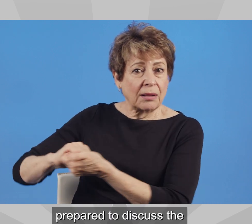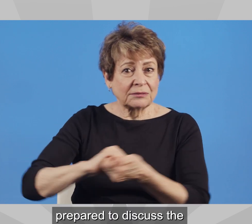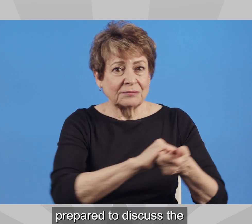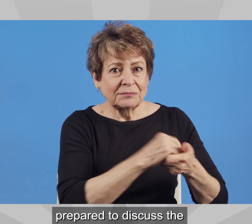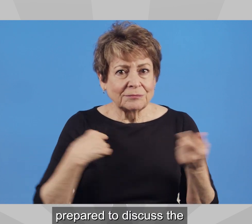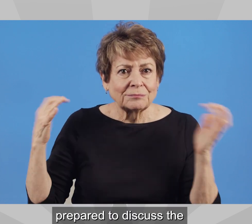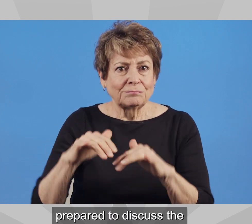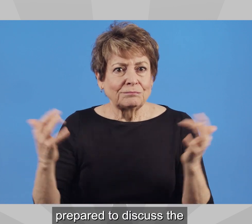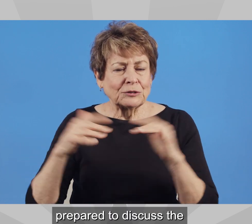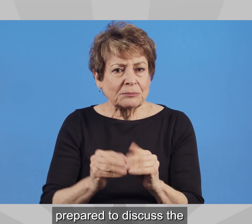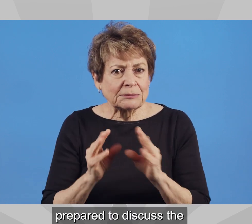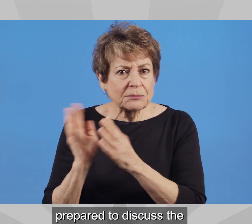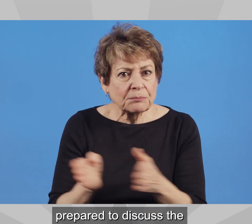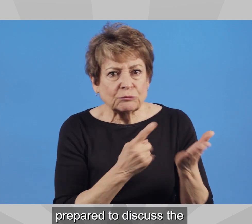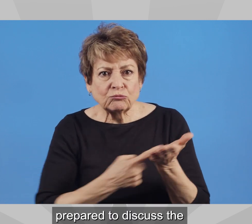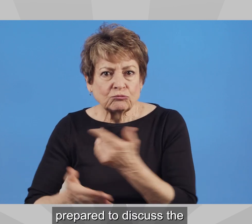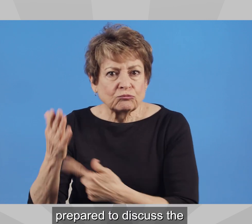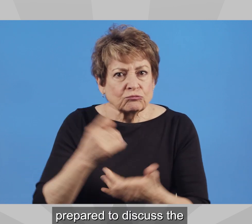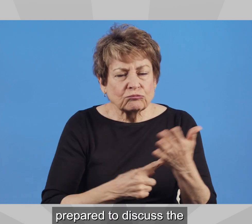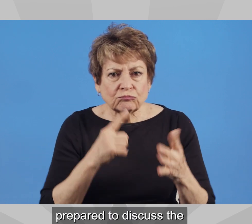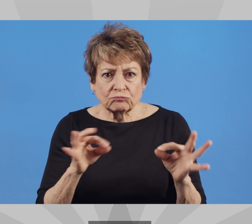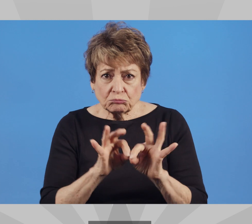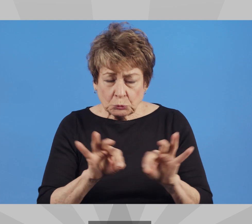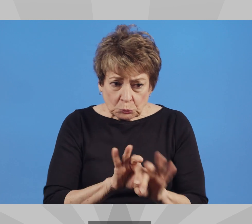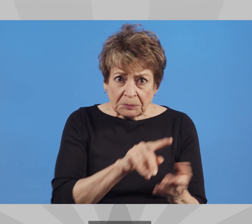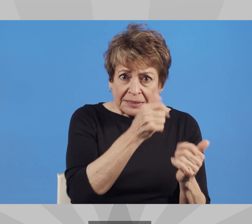prepared to discuss the merits of each bill.